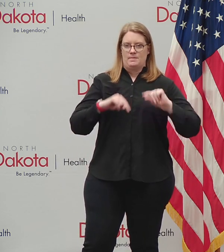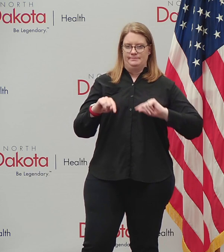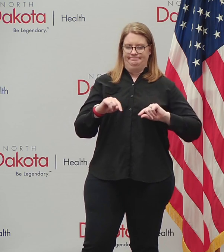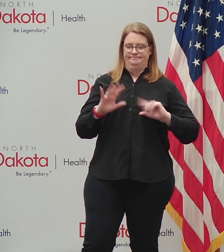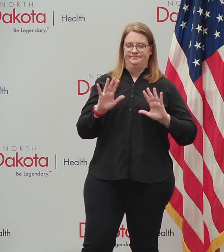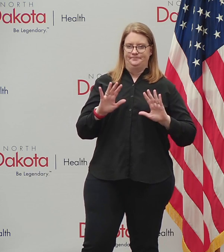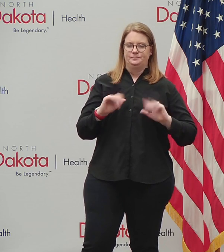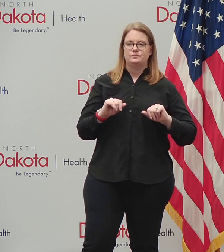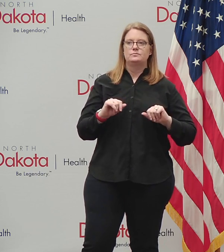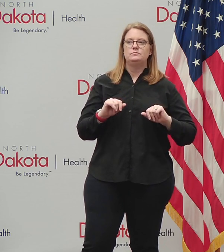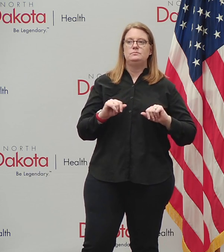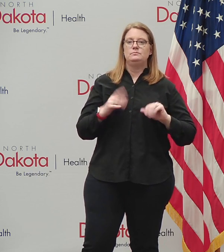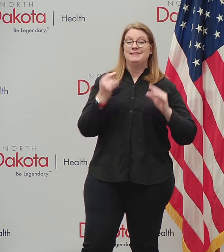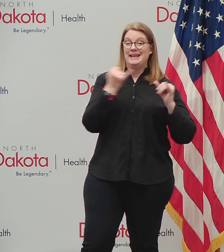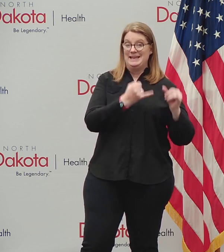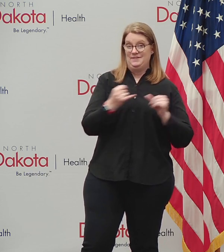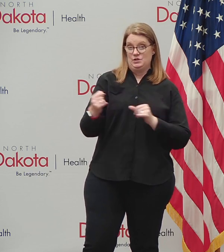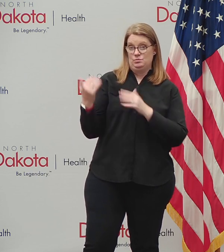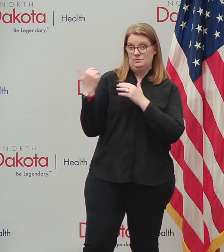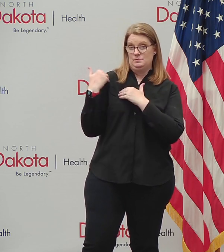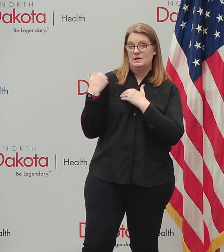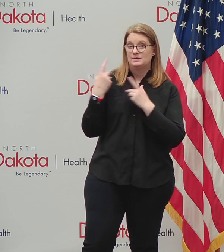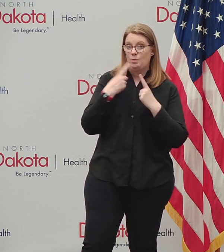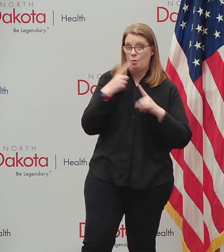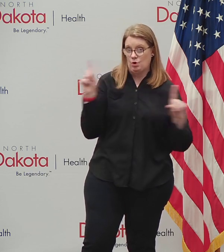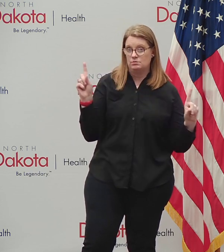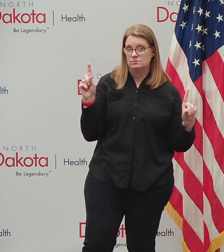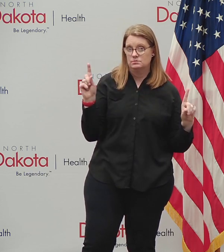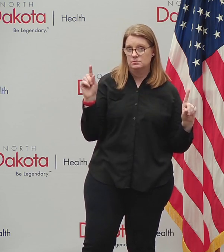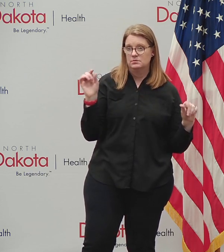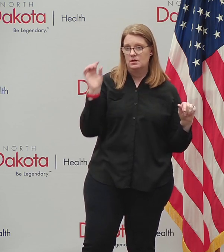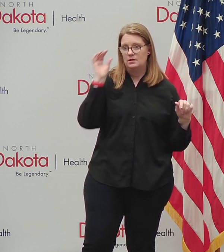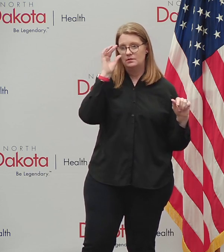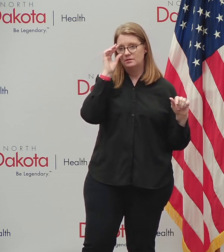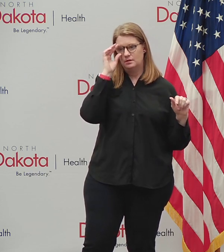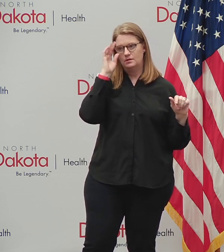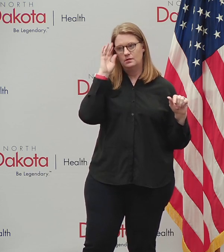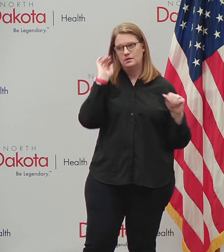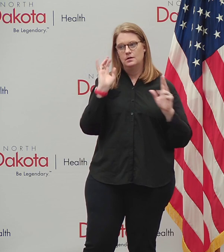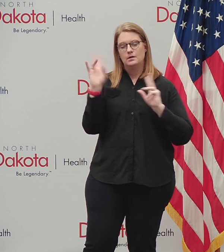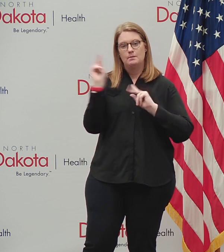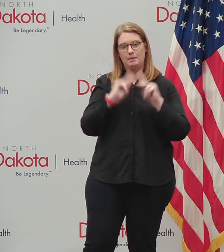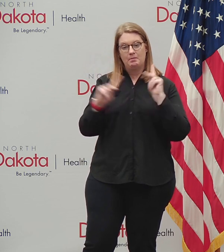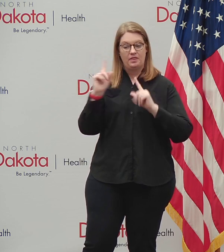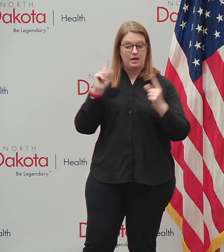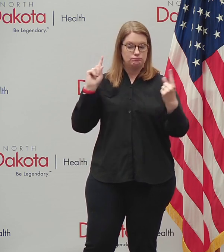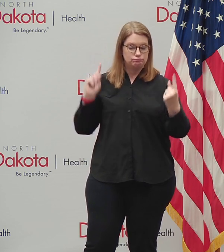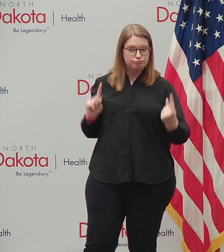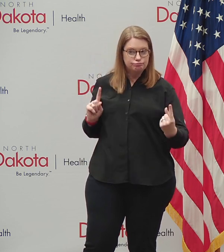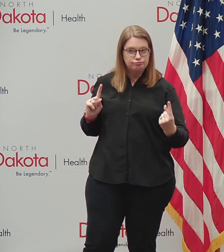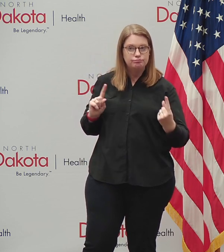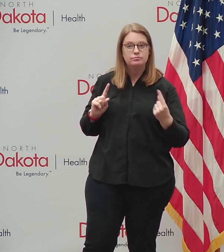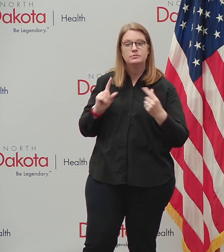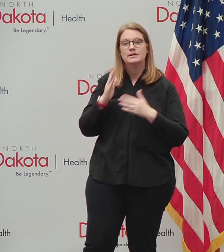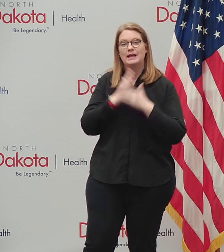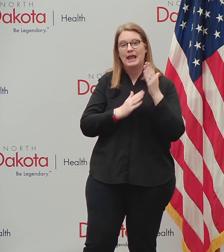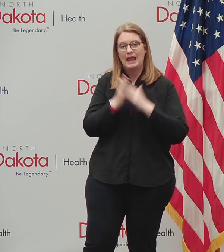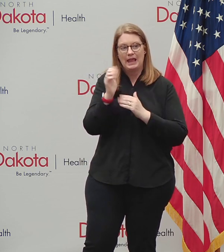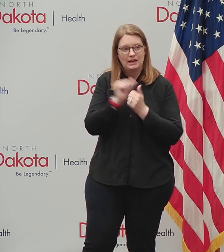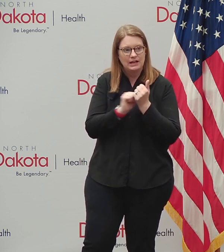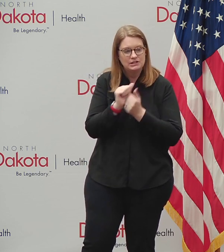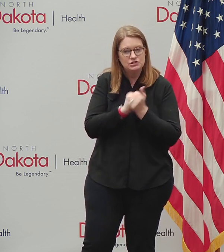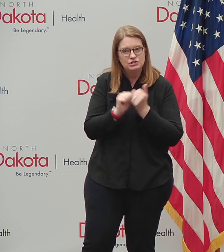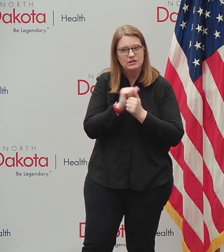first thing is that individual responsibility does work. People that, that maintain physical distance, practice hand hygiene, avoid crowded